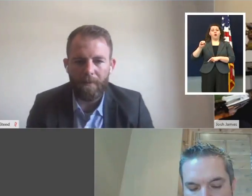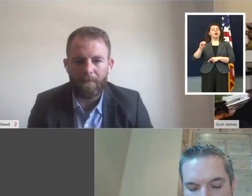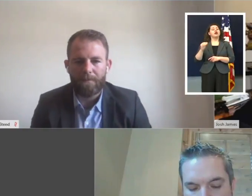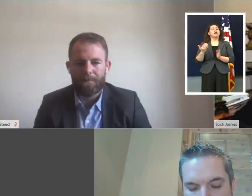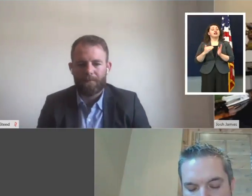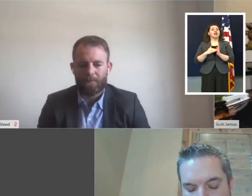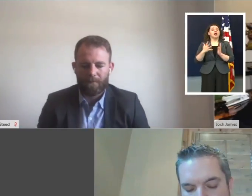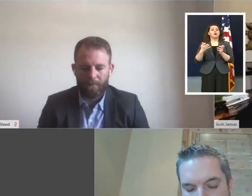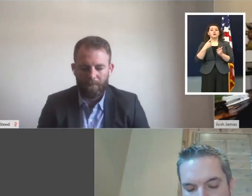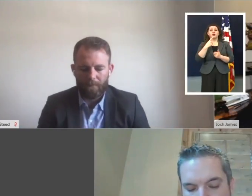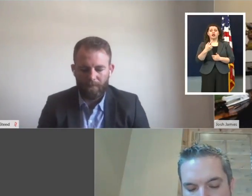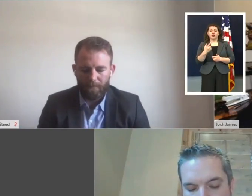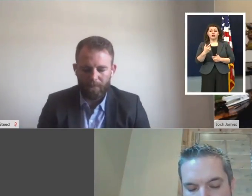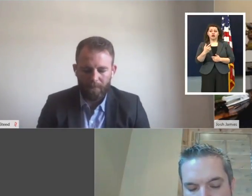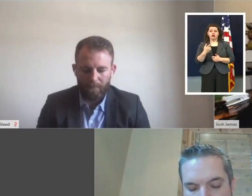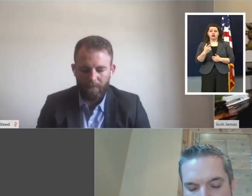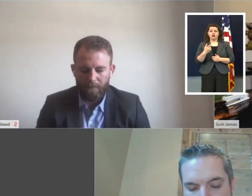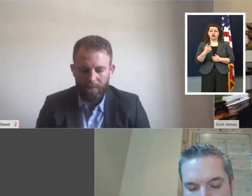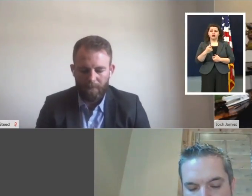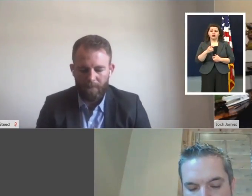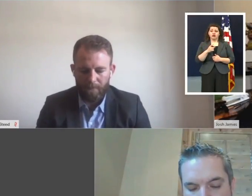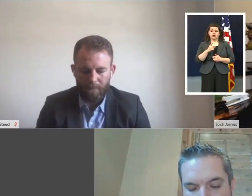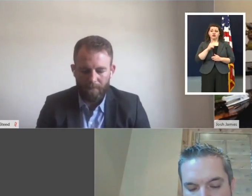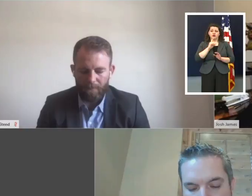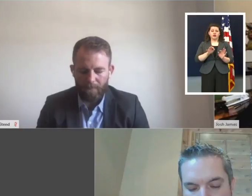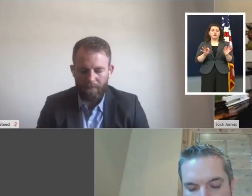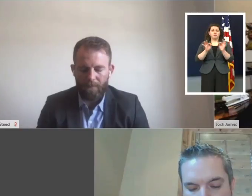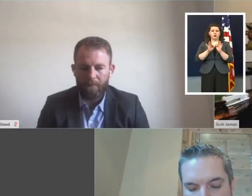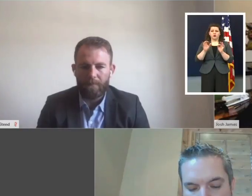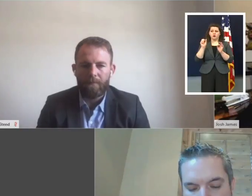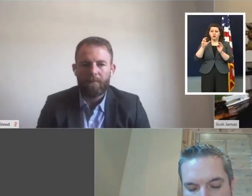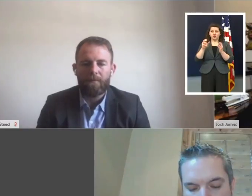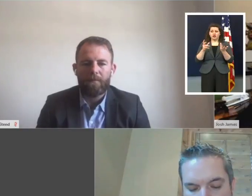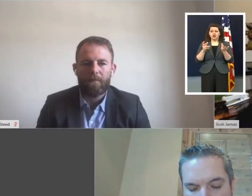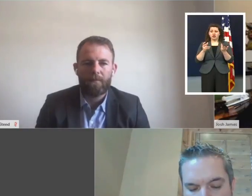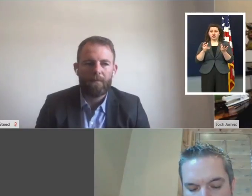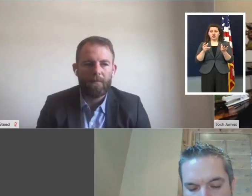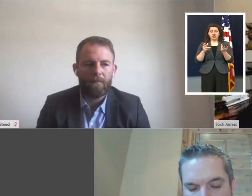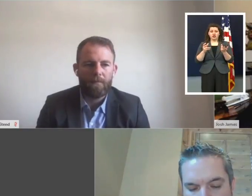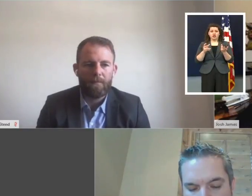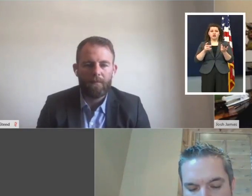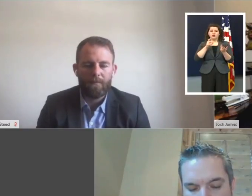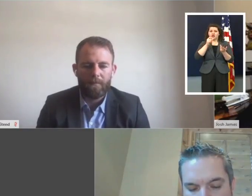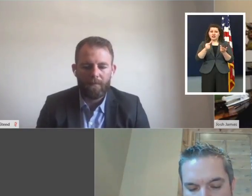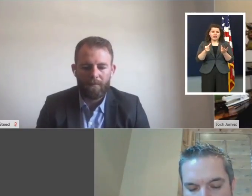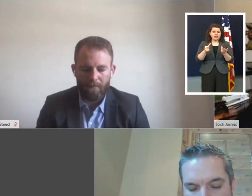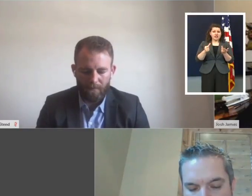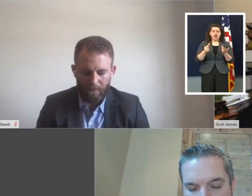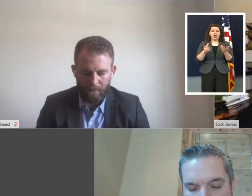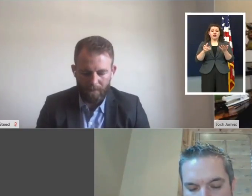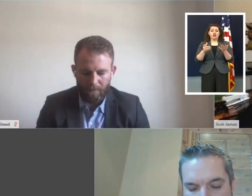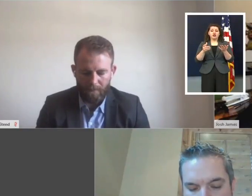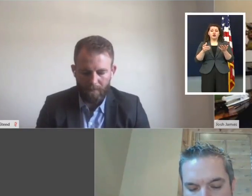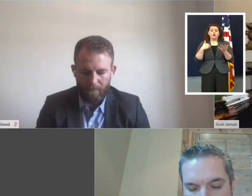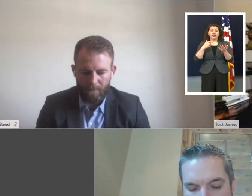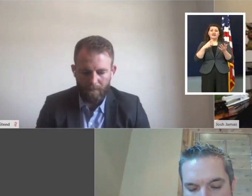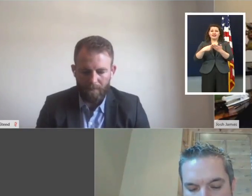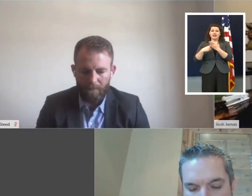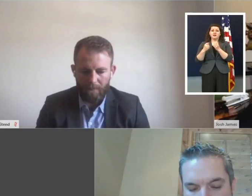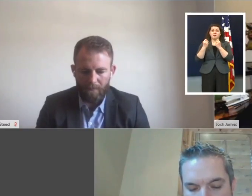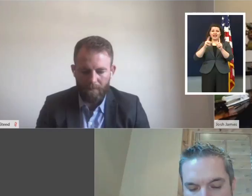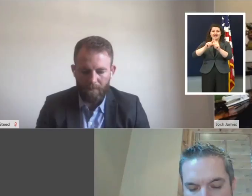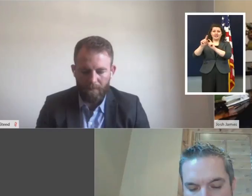first of all, you know, it's probably important to call out, there's not a lot of states are in this position. We talk to a lot of different states